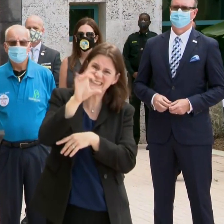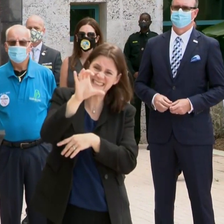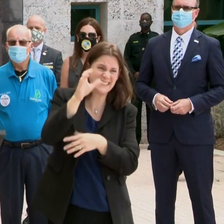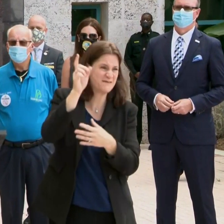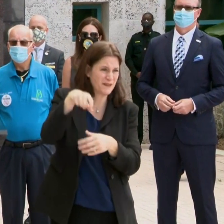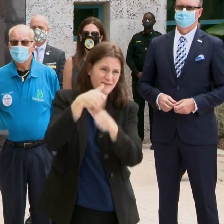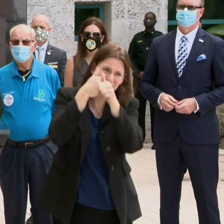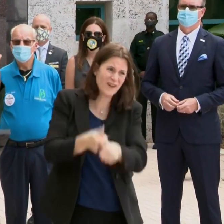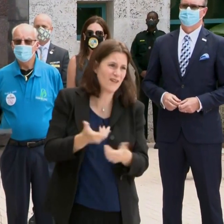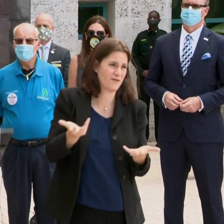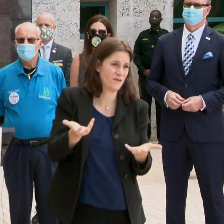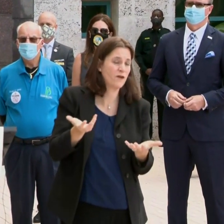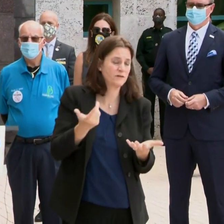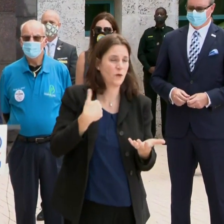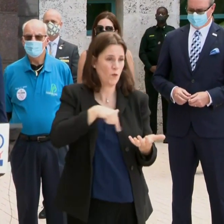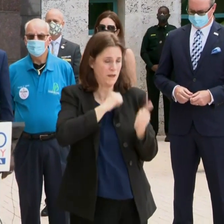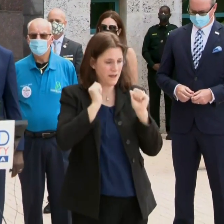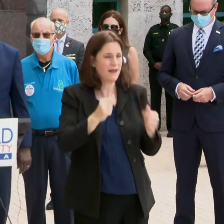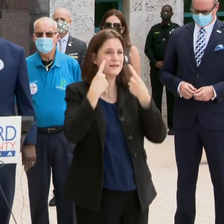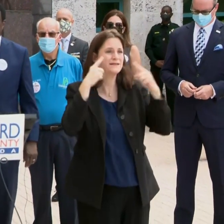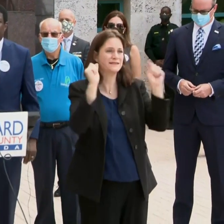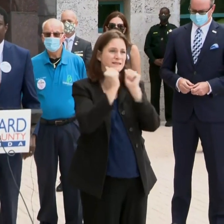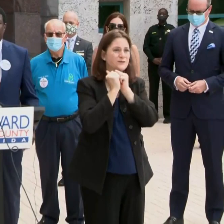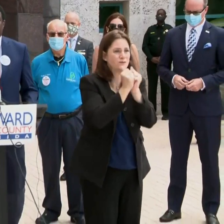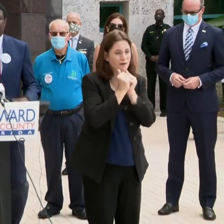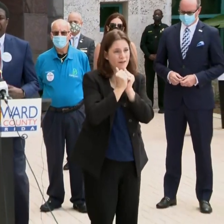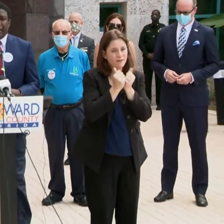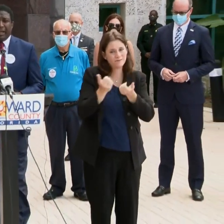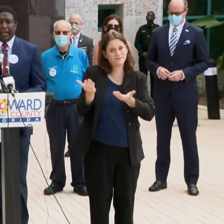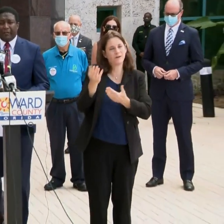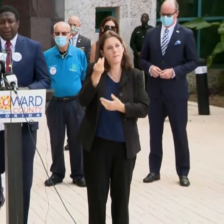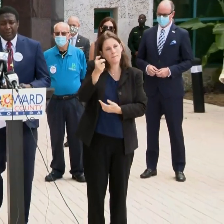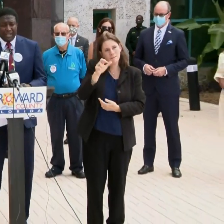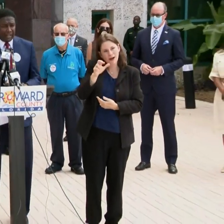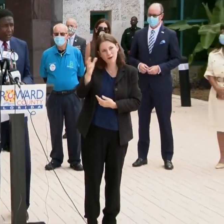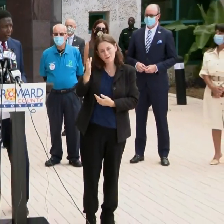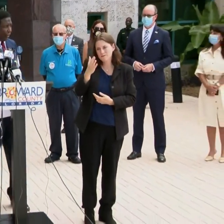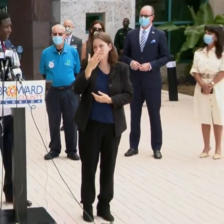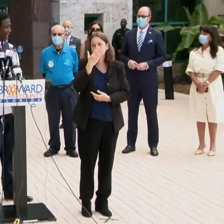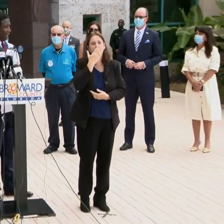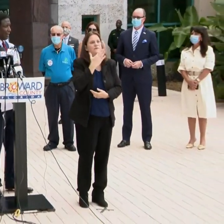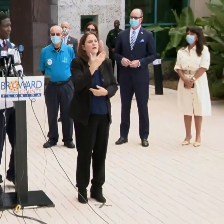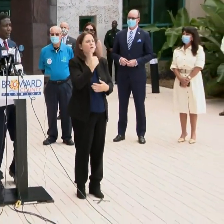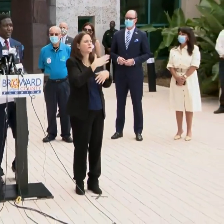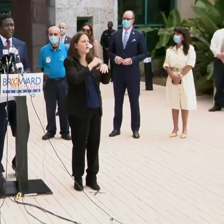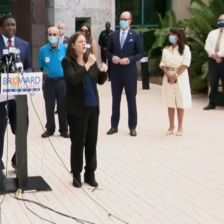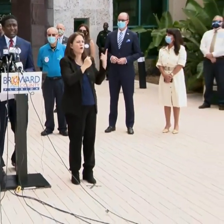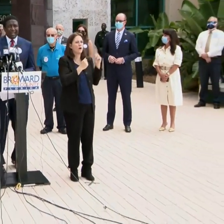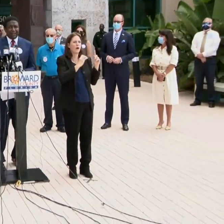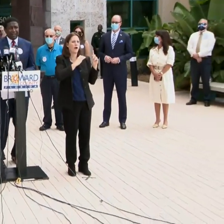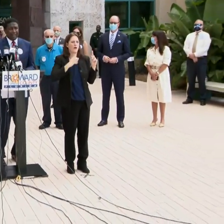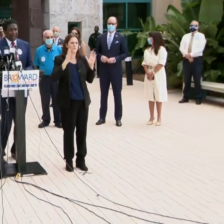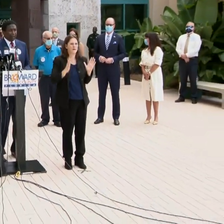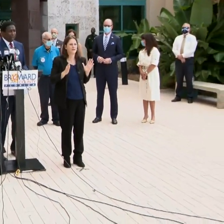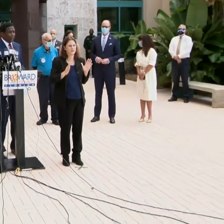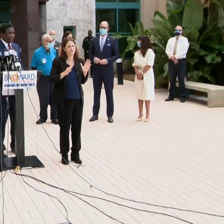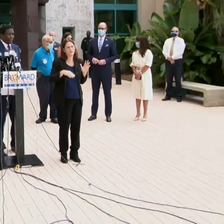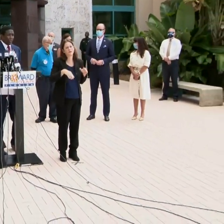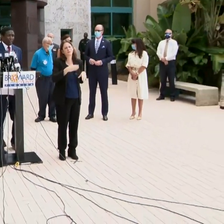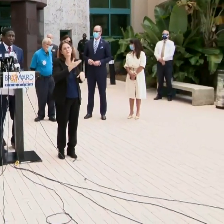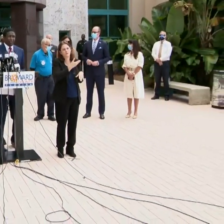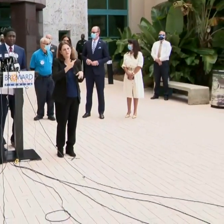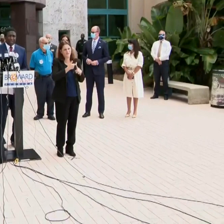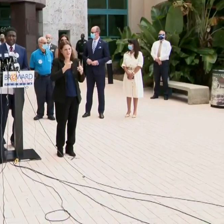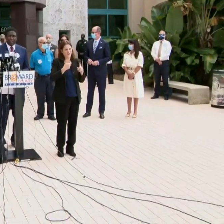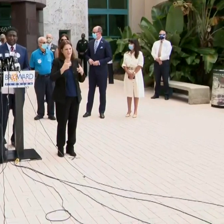this together. So with that, I'll turn it back over to the mayor. Thank you. And if I may call, uh, Commissioner Kalari Hollywood, who